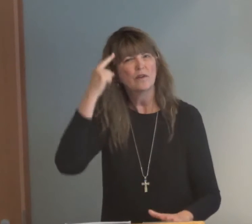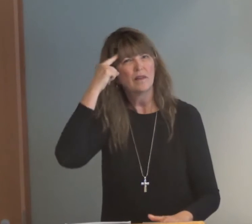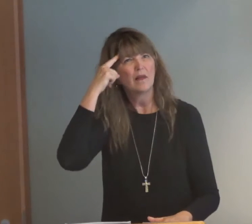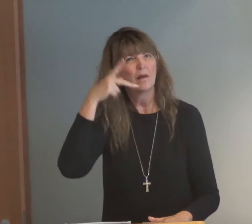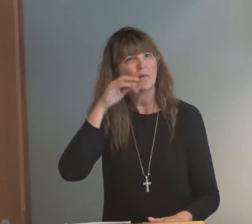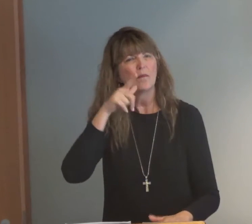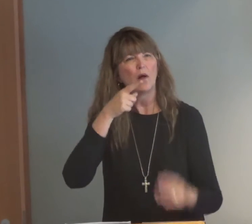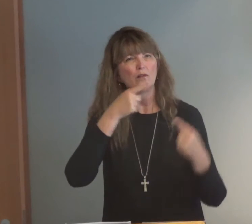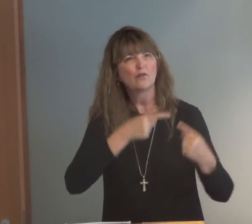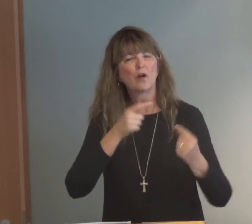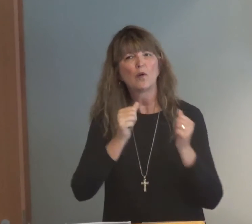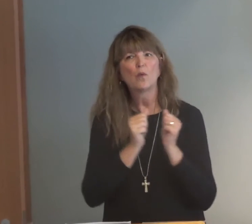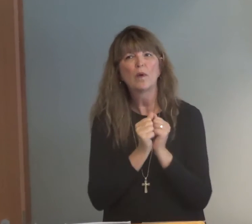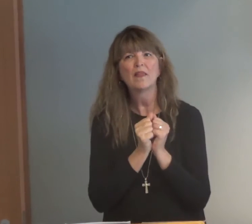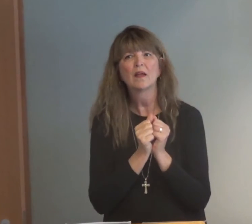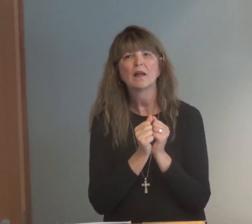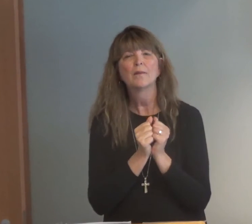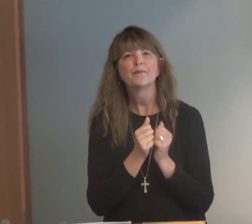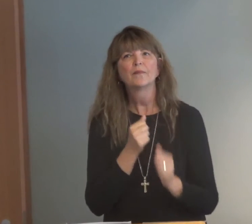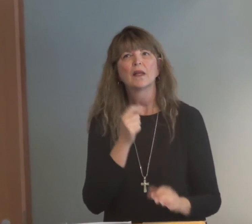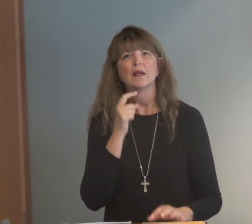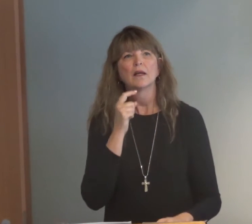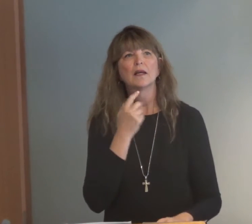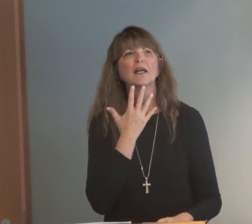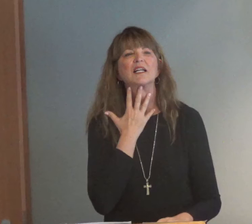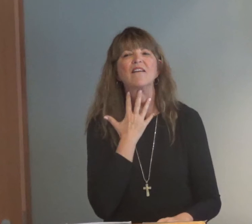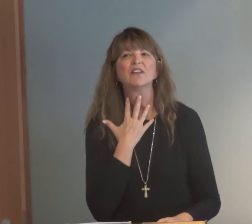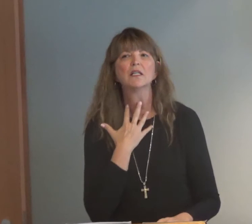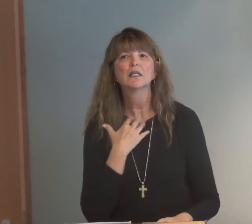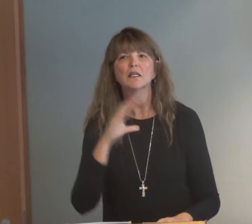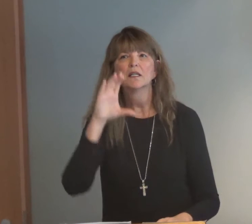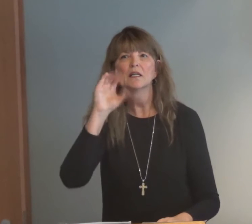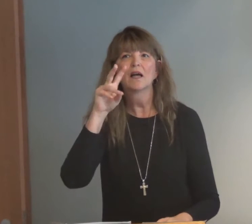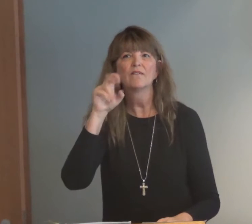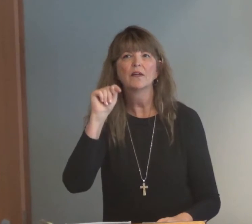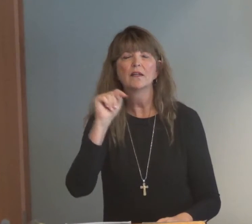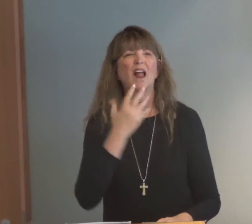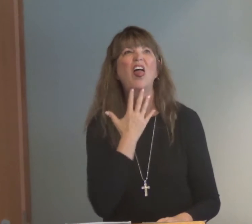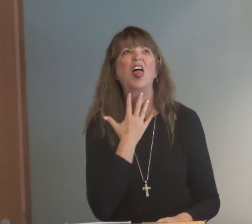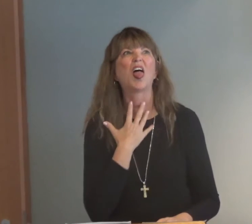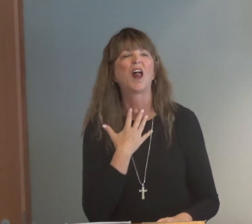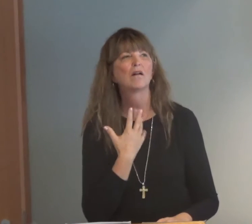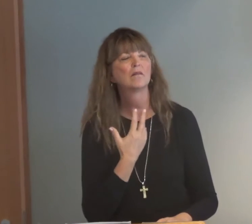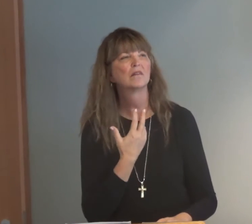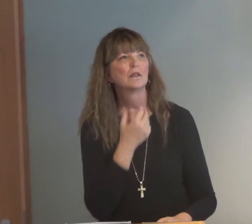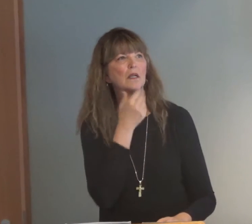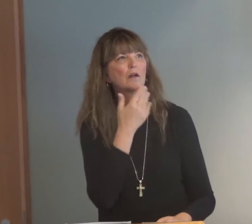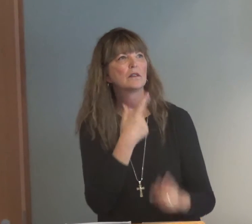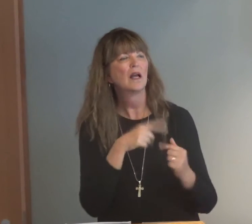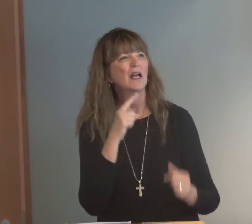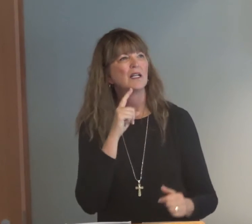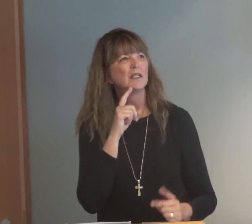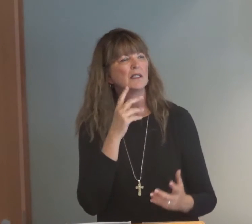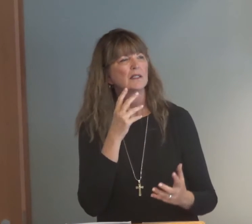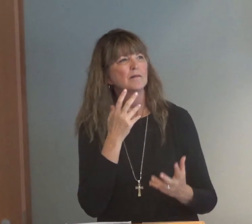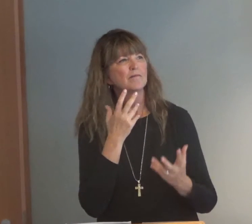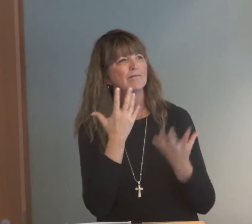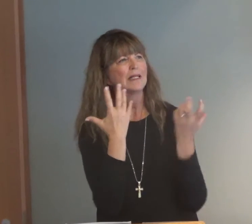There are some theologians who think that Paul is actually struggling with coveting